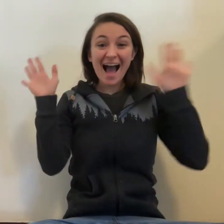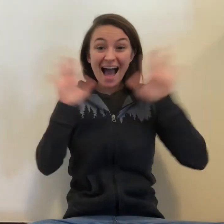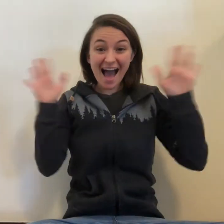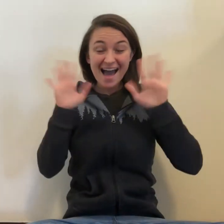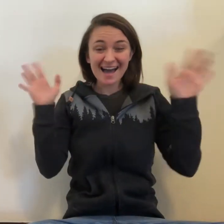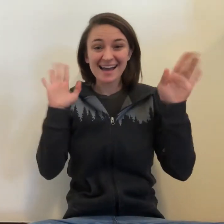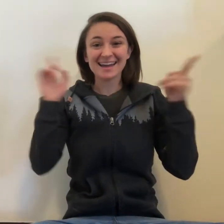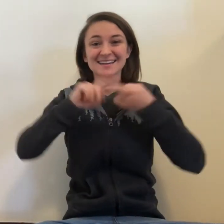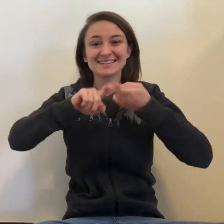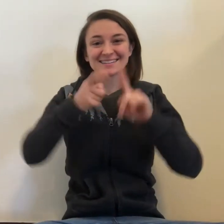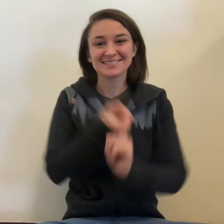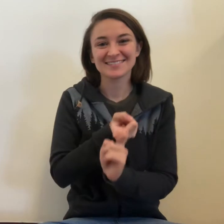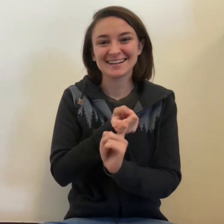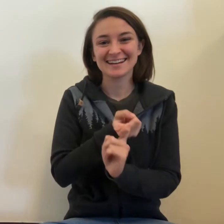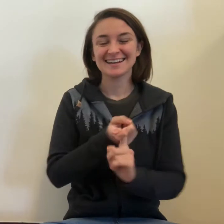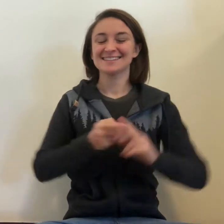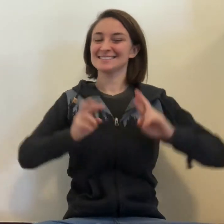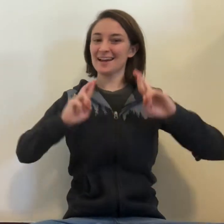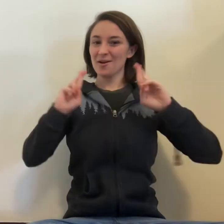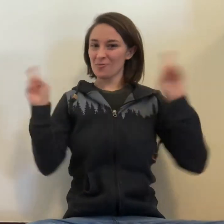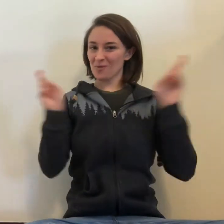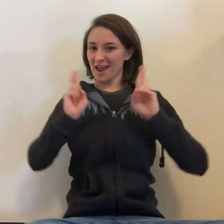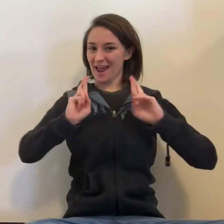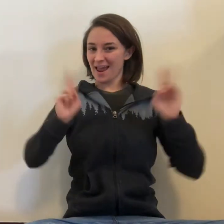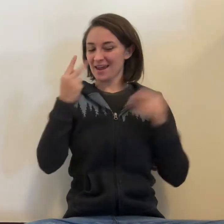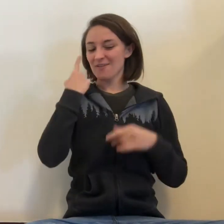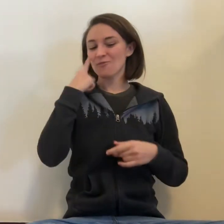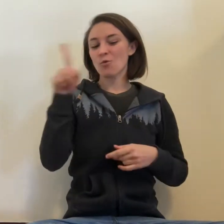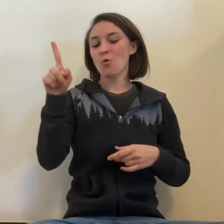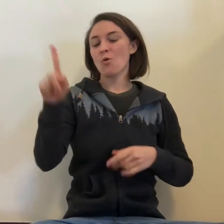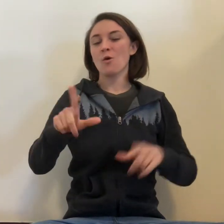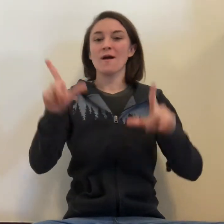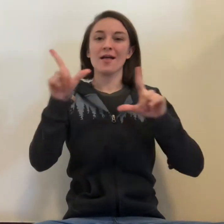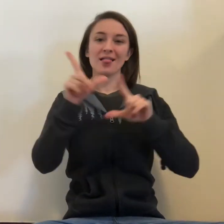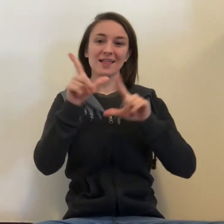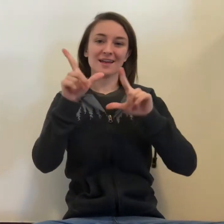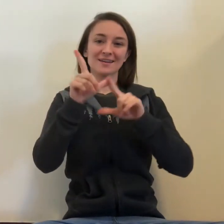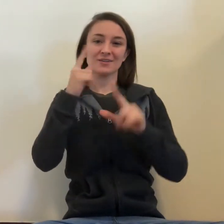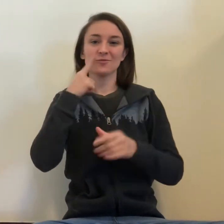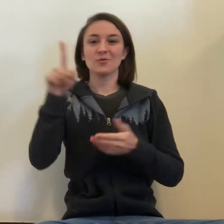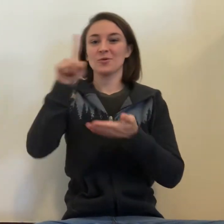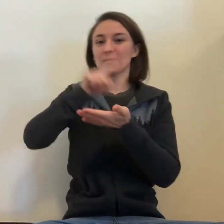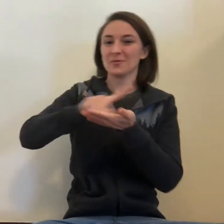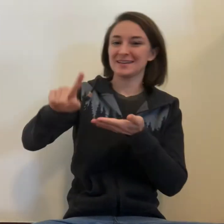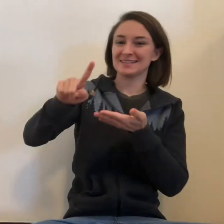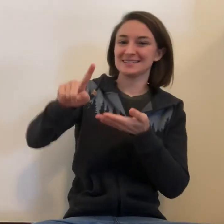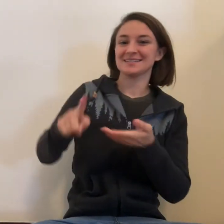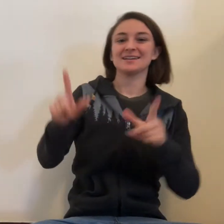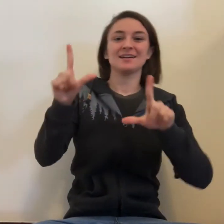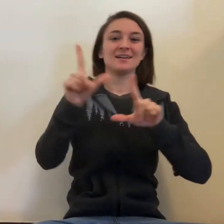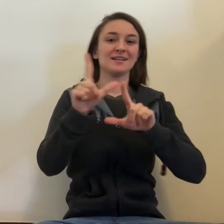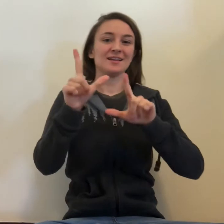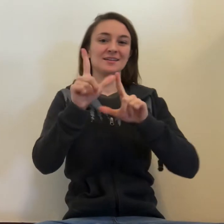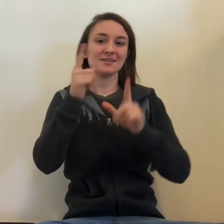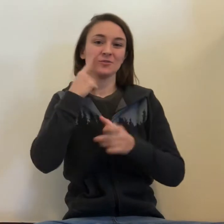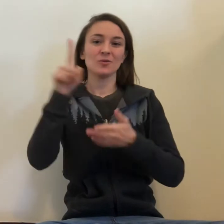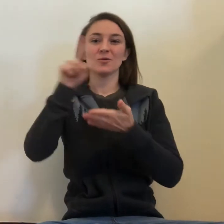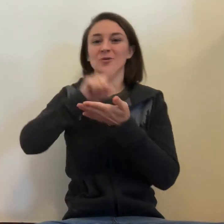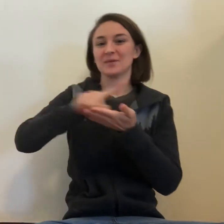Hi friends! Ready for the letter for the week. The letter for the